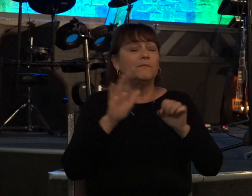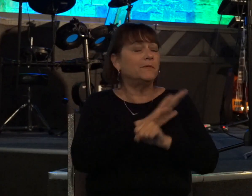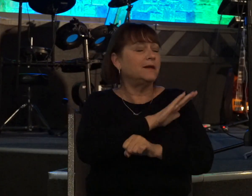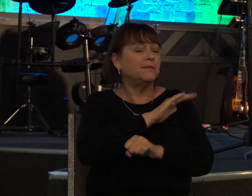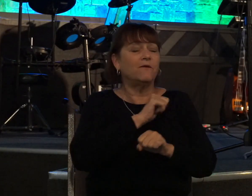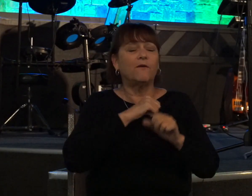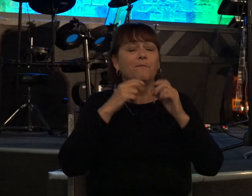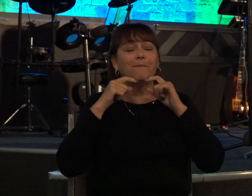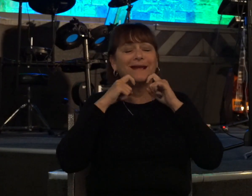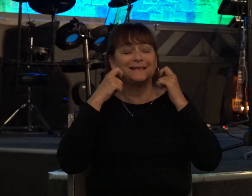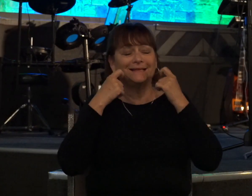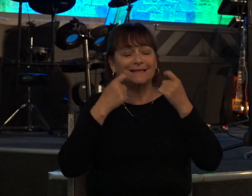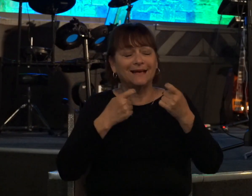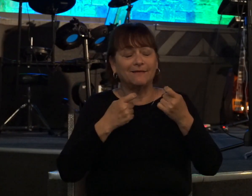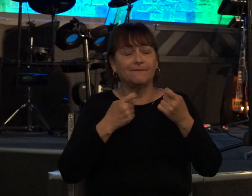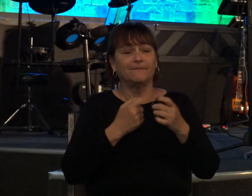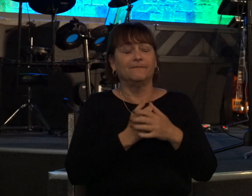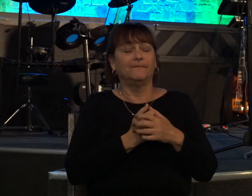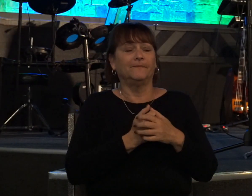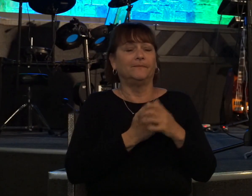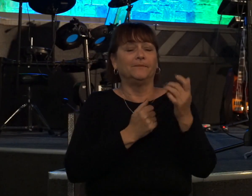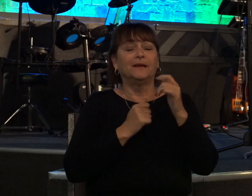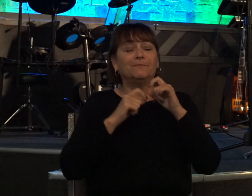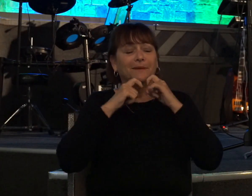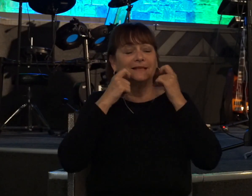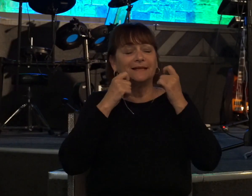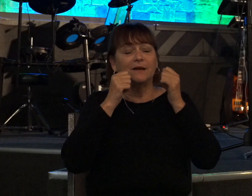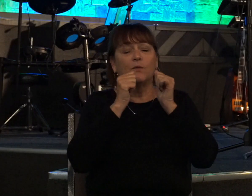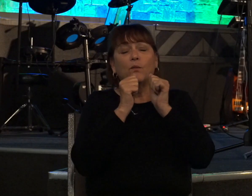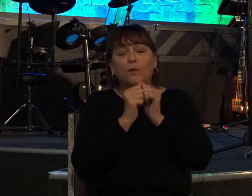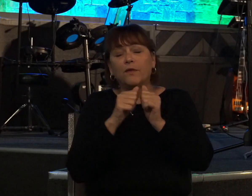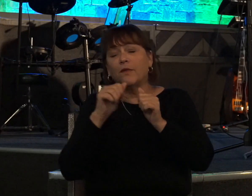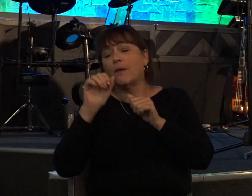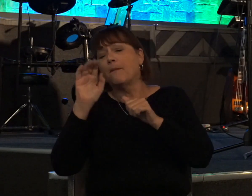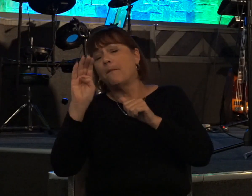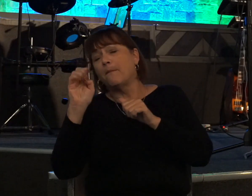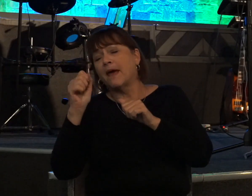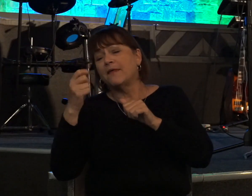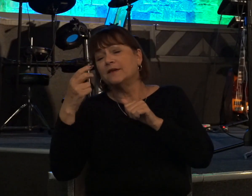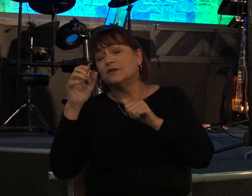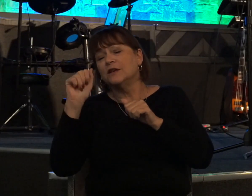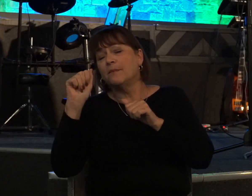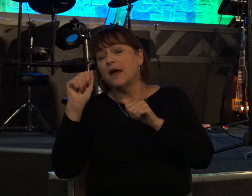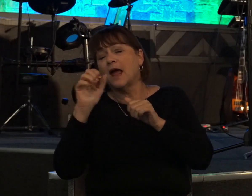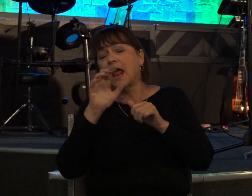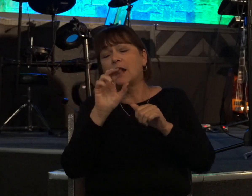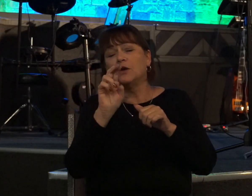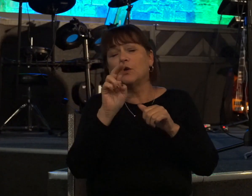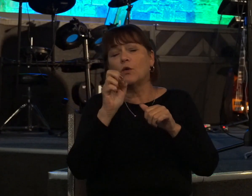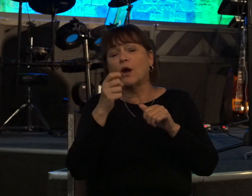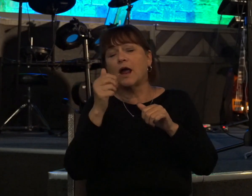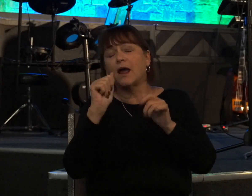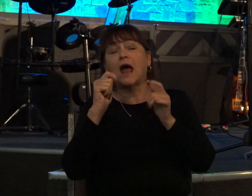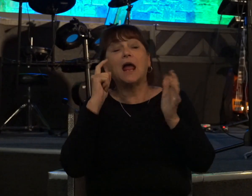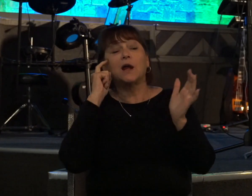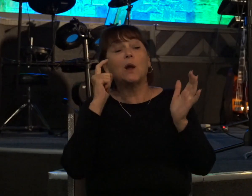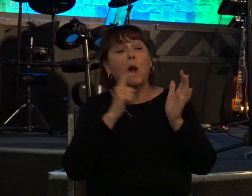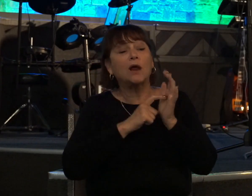from my sin the sin with Bathsheba and Uriah for I acknowledge my transgressions and my sin is